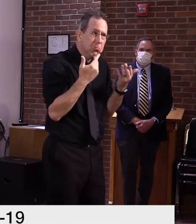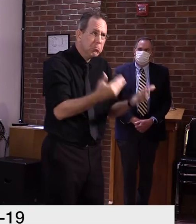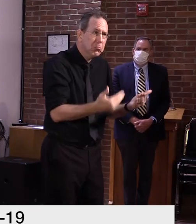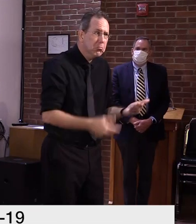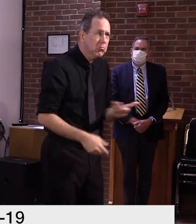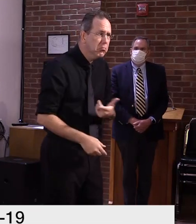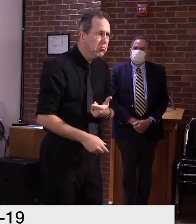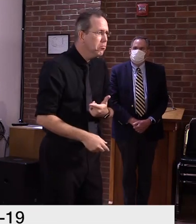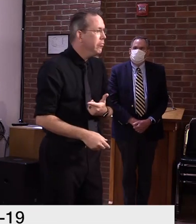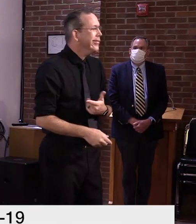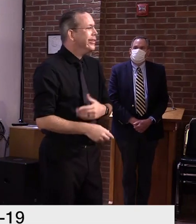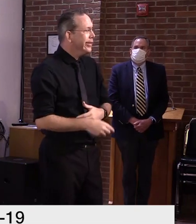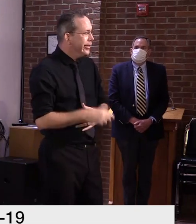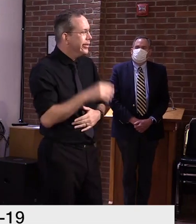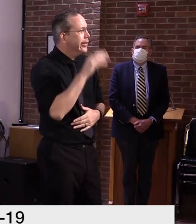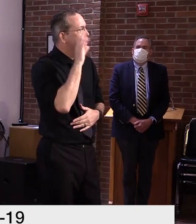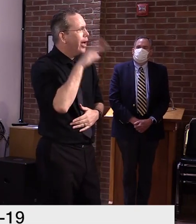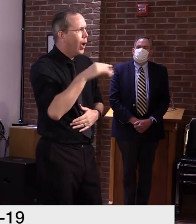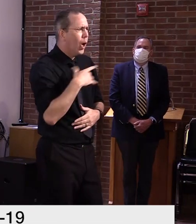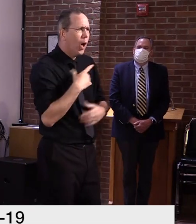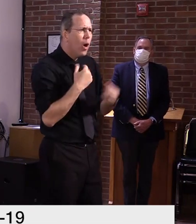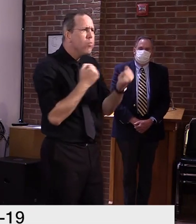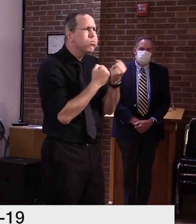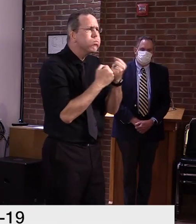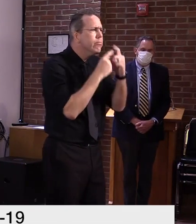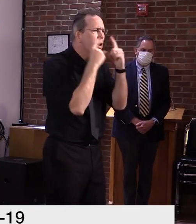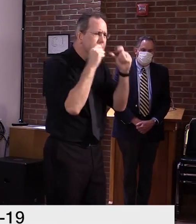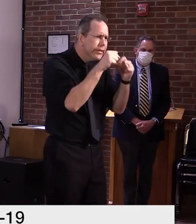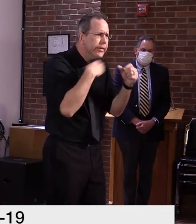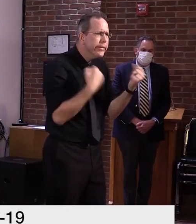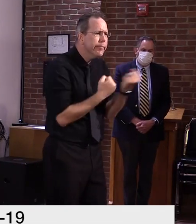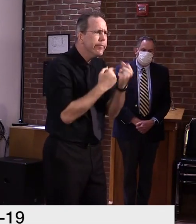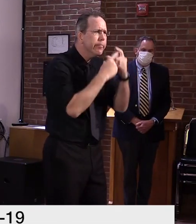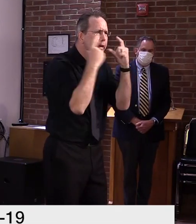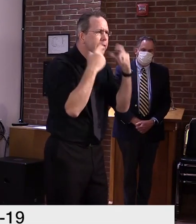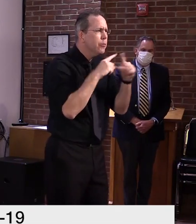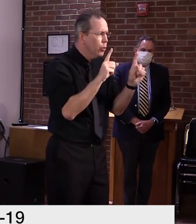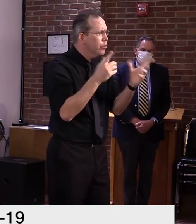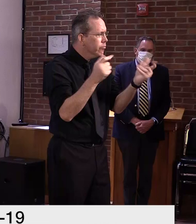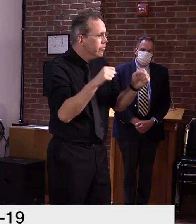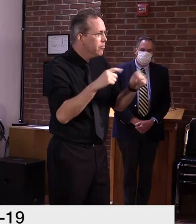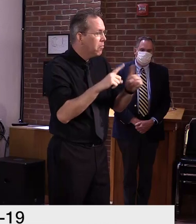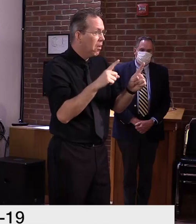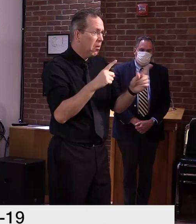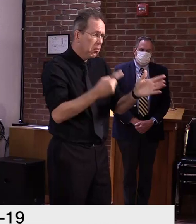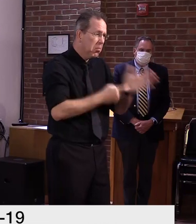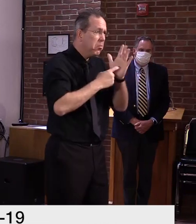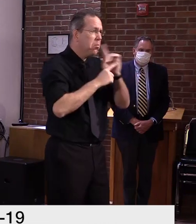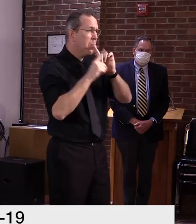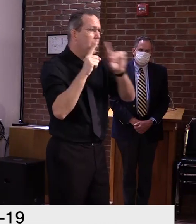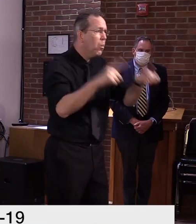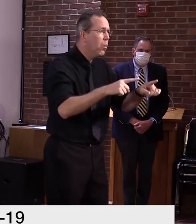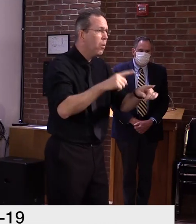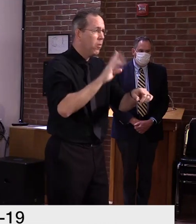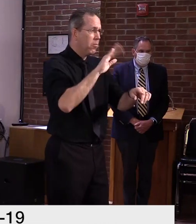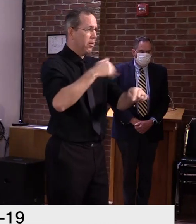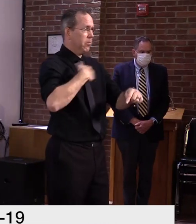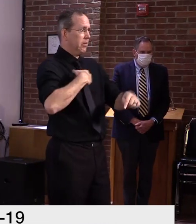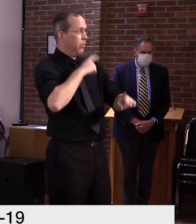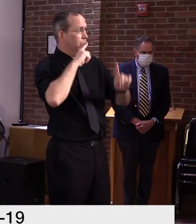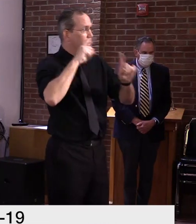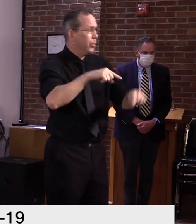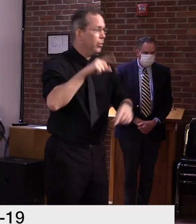compliance. But just, just waving the magic wand and saying instantaneously that